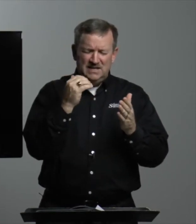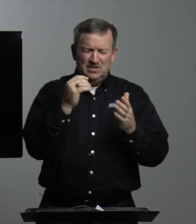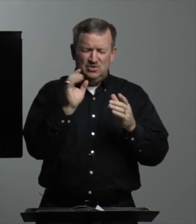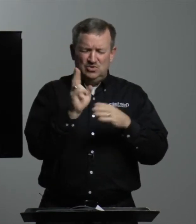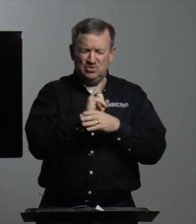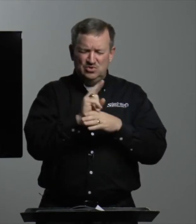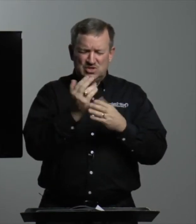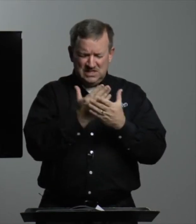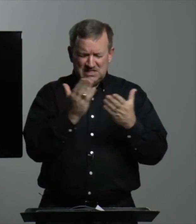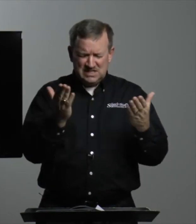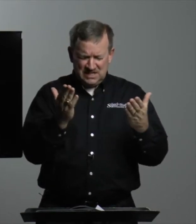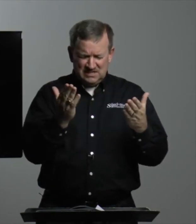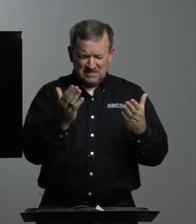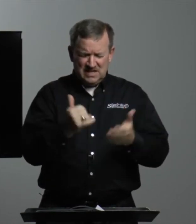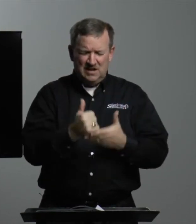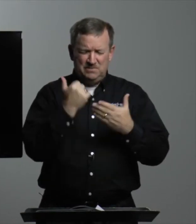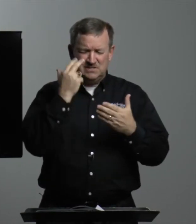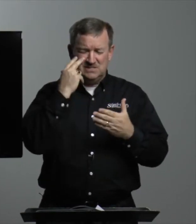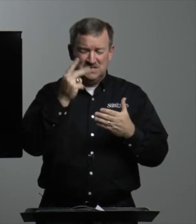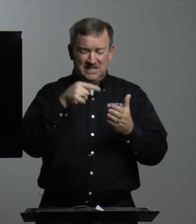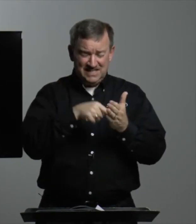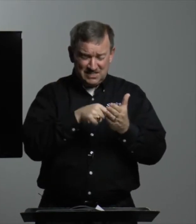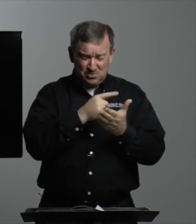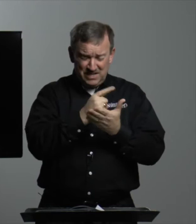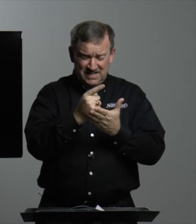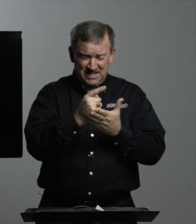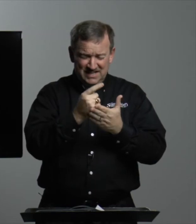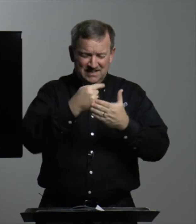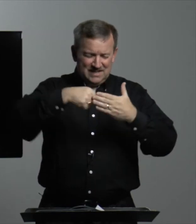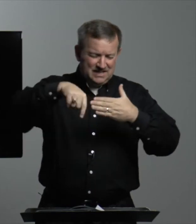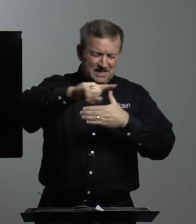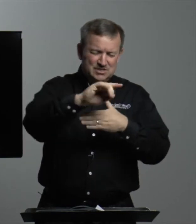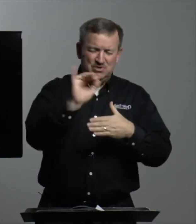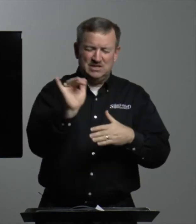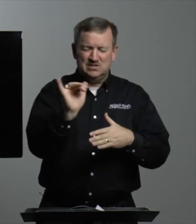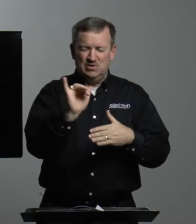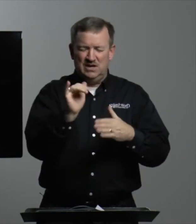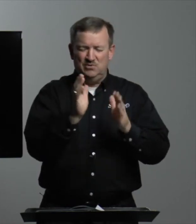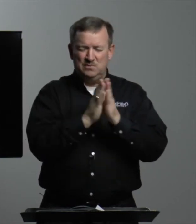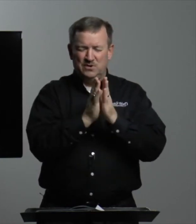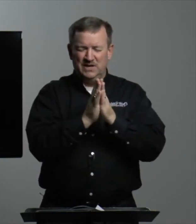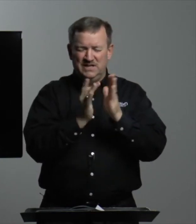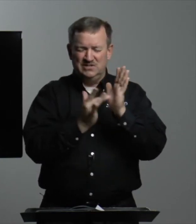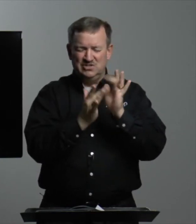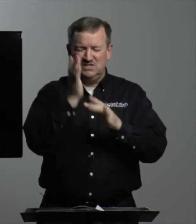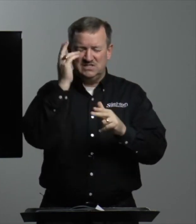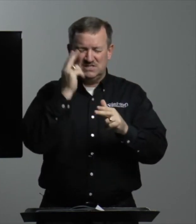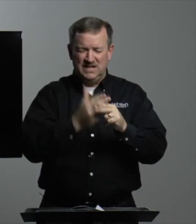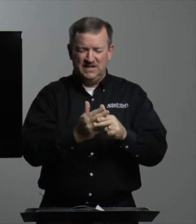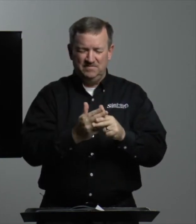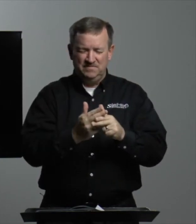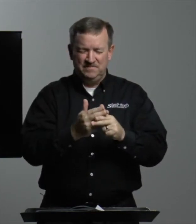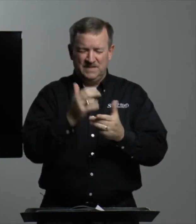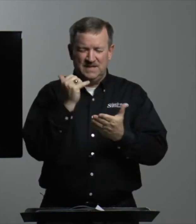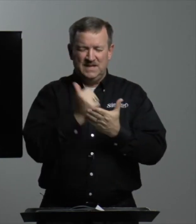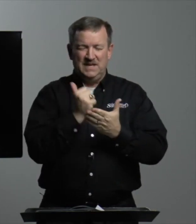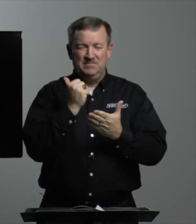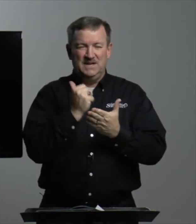You used these things. Help us to see it this week and next week as well, we pray in Jesus' name. Amen.